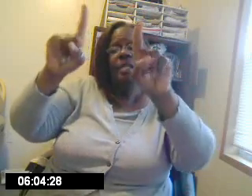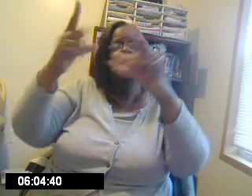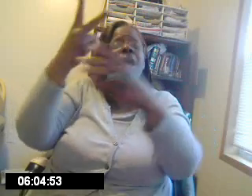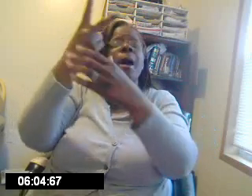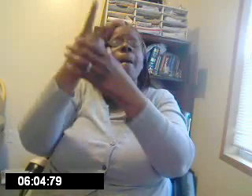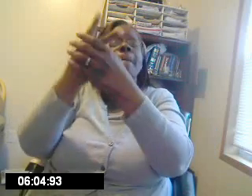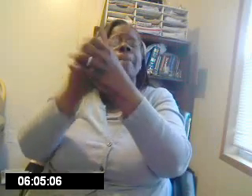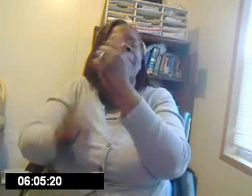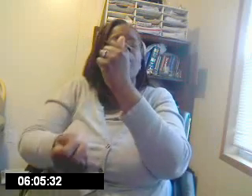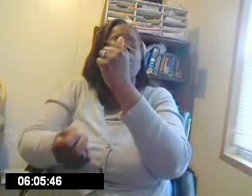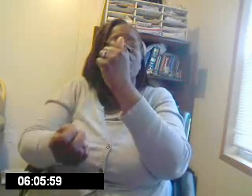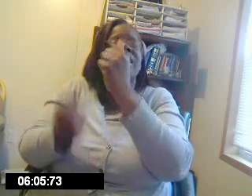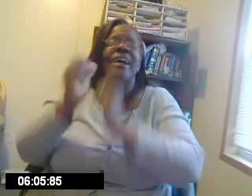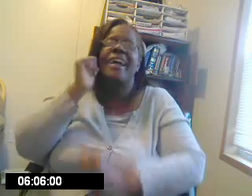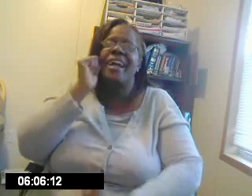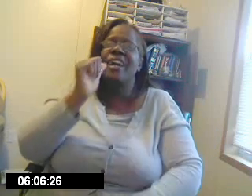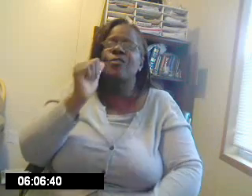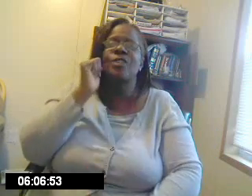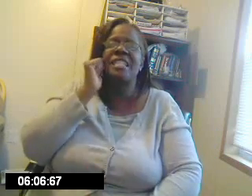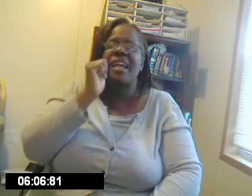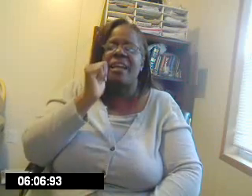both every day.